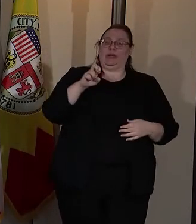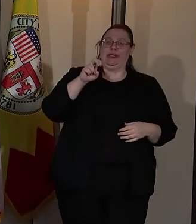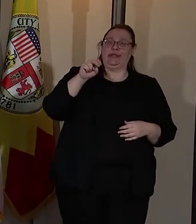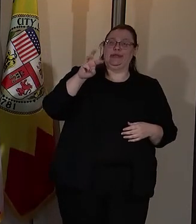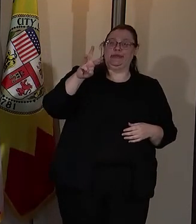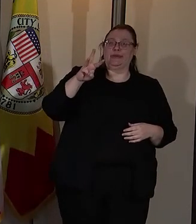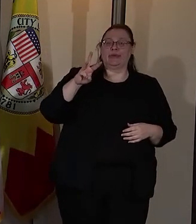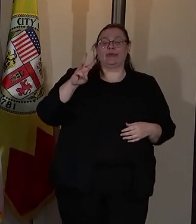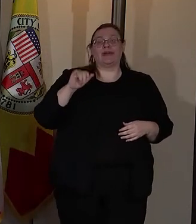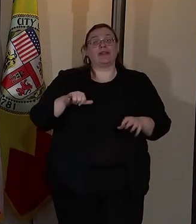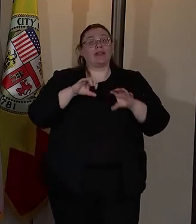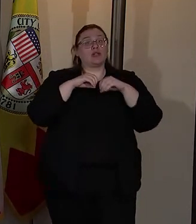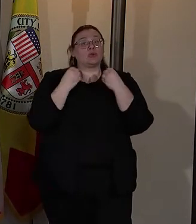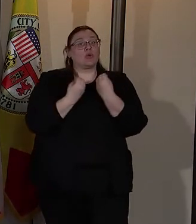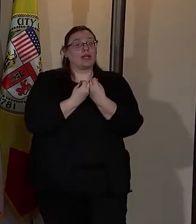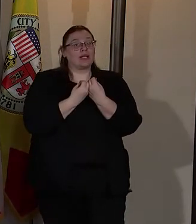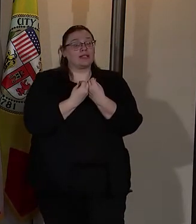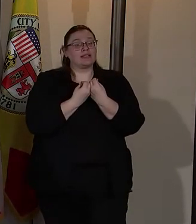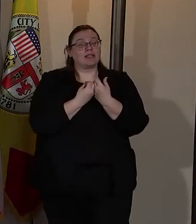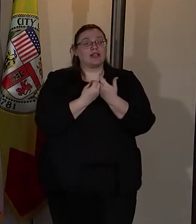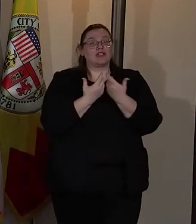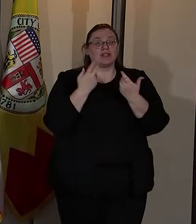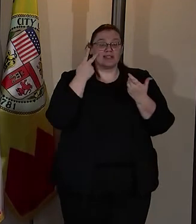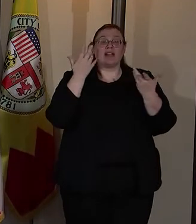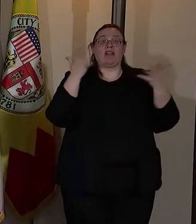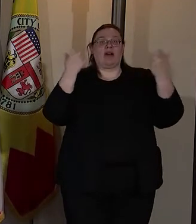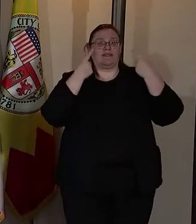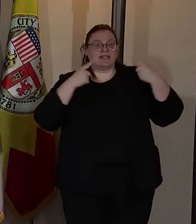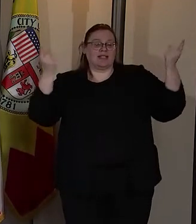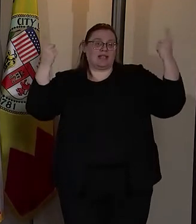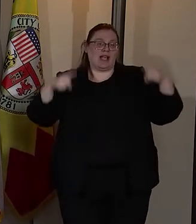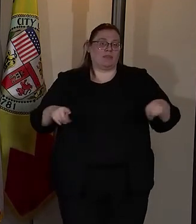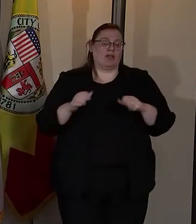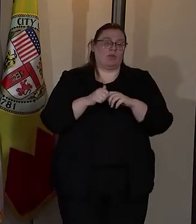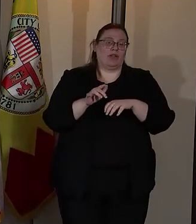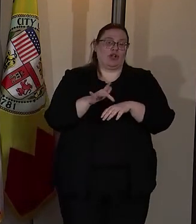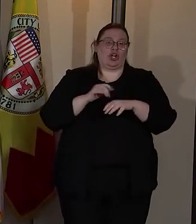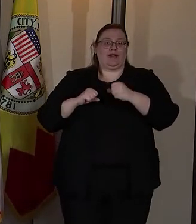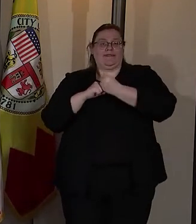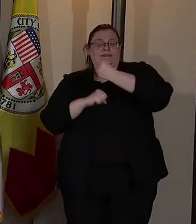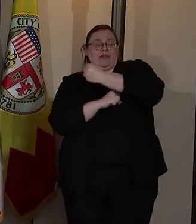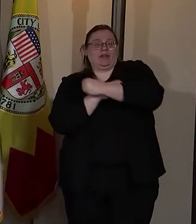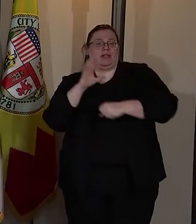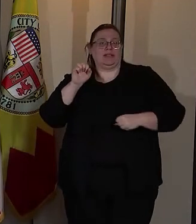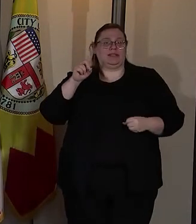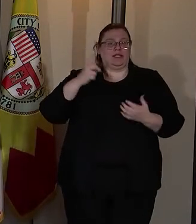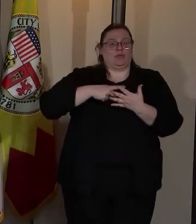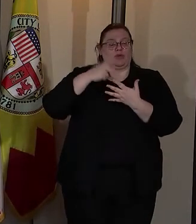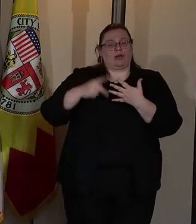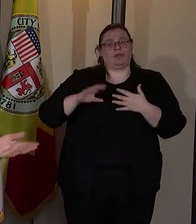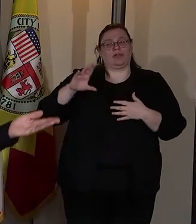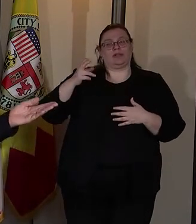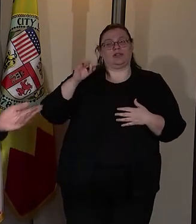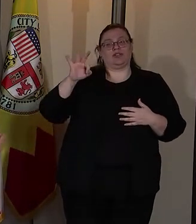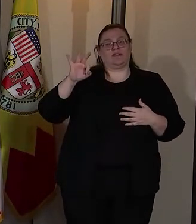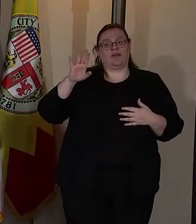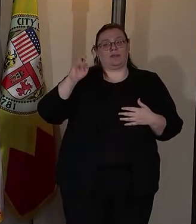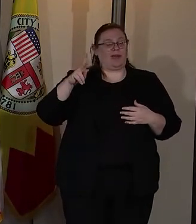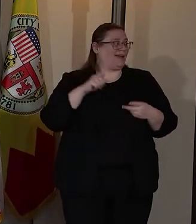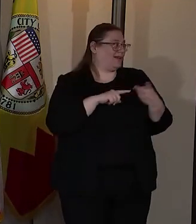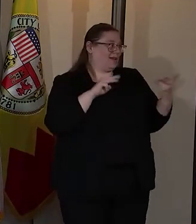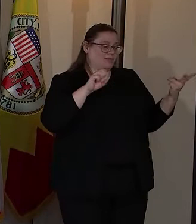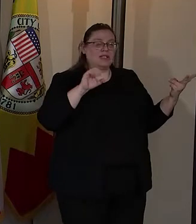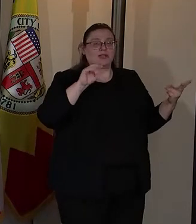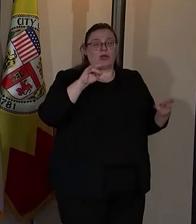That this was an organization that had seen great success with the early founders of the CSP program, Chief Charlie Beck, Ms. Connie